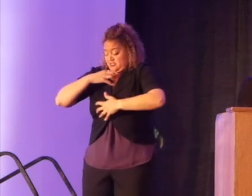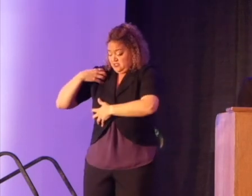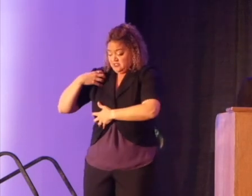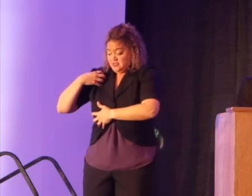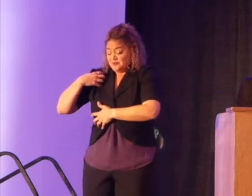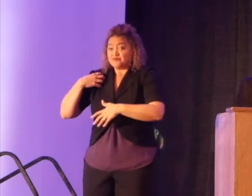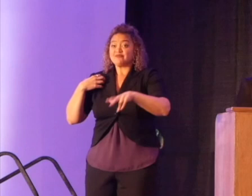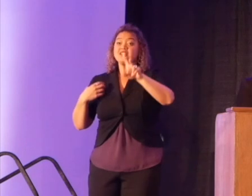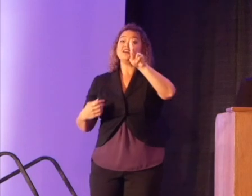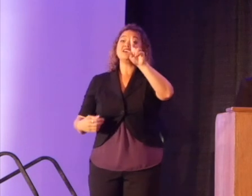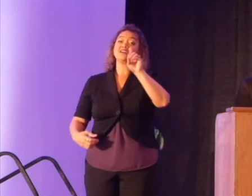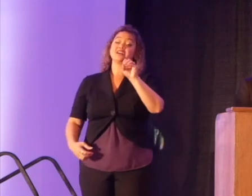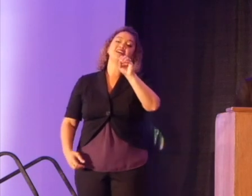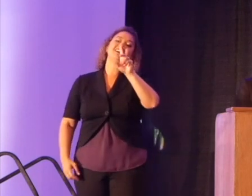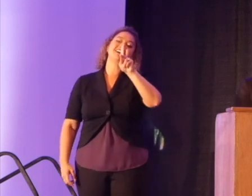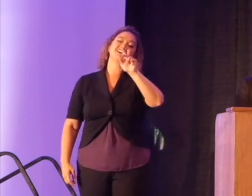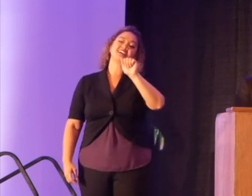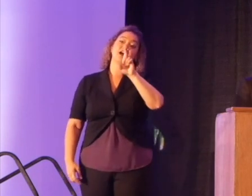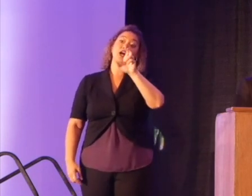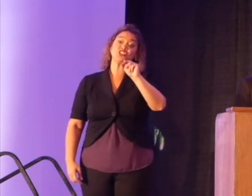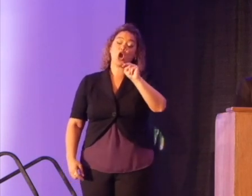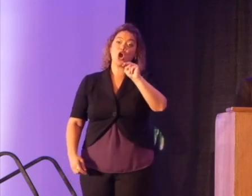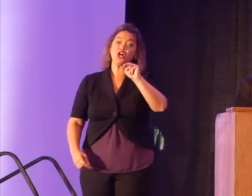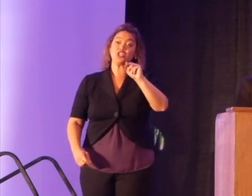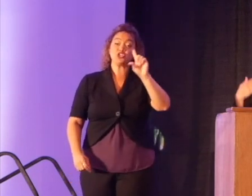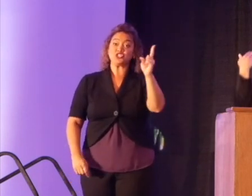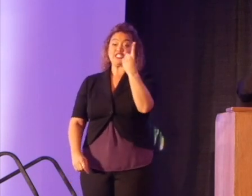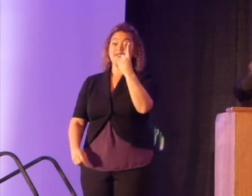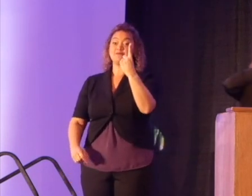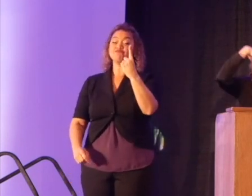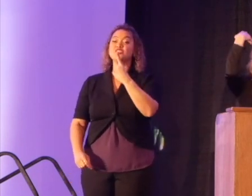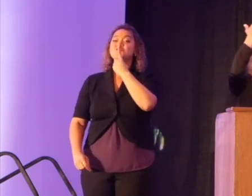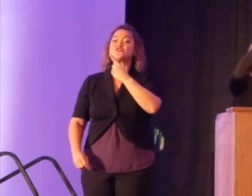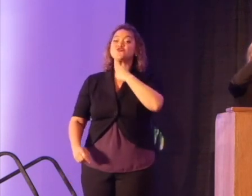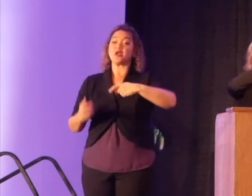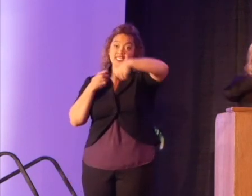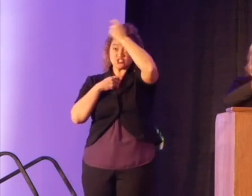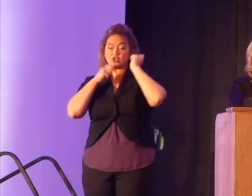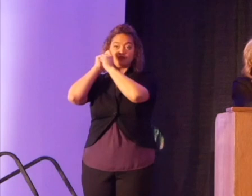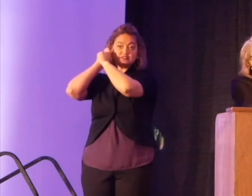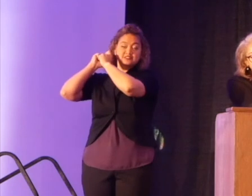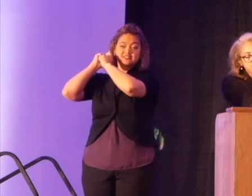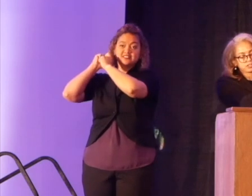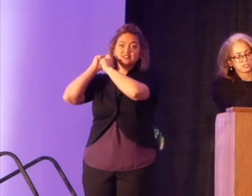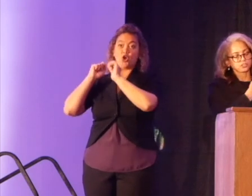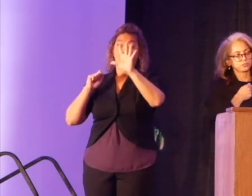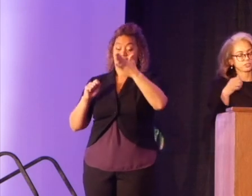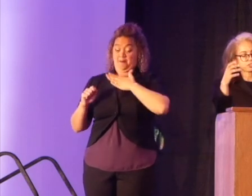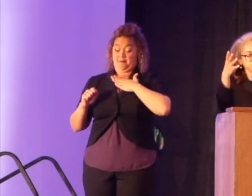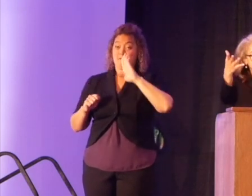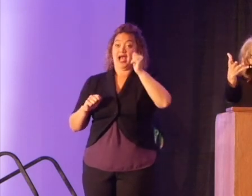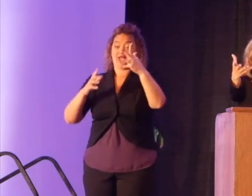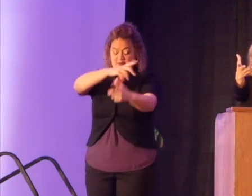Kadan, in one seamless motion, tightened her red scarf around her face, placed my bag across her